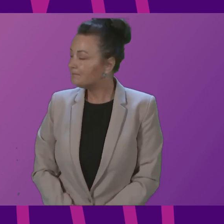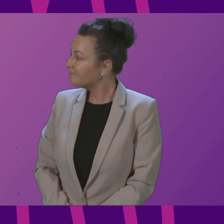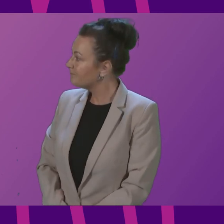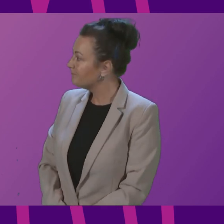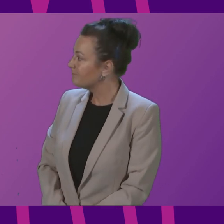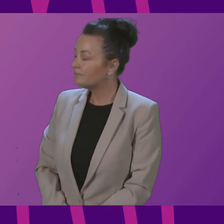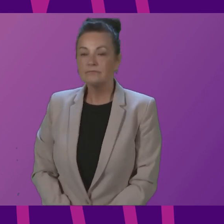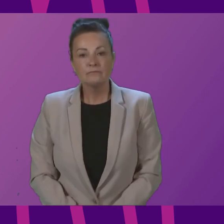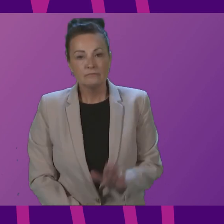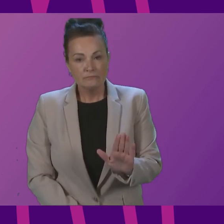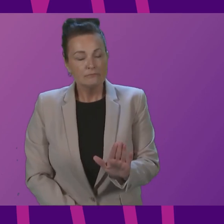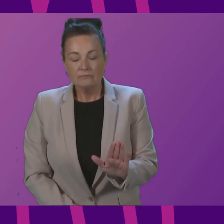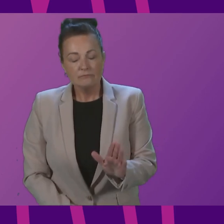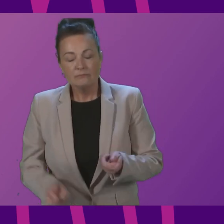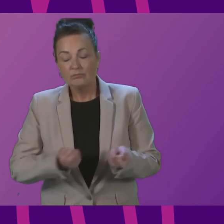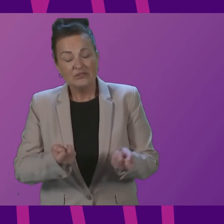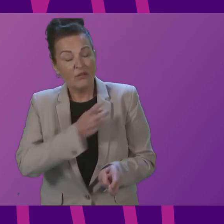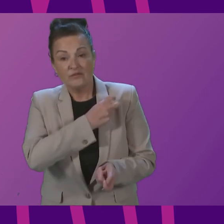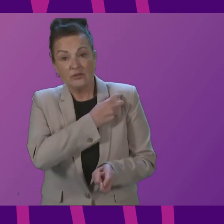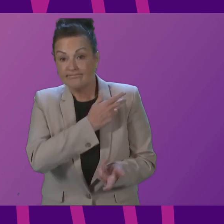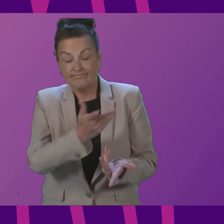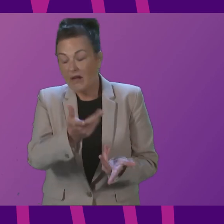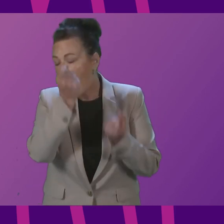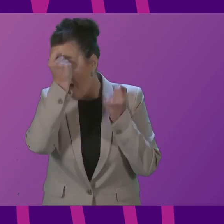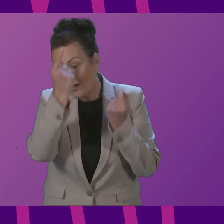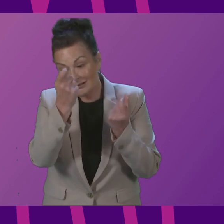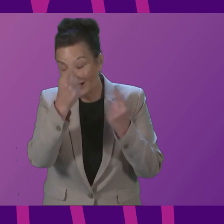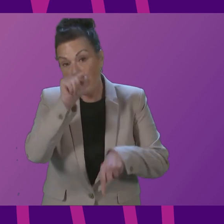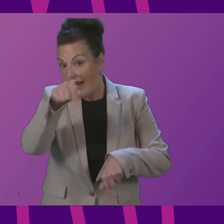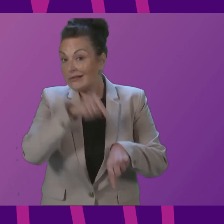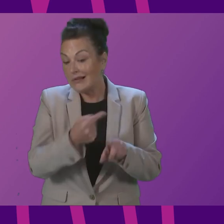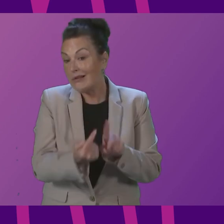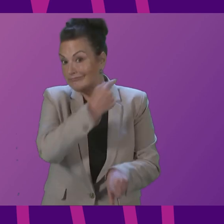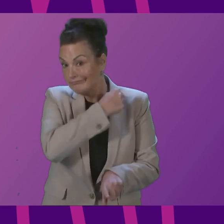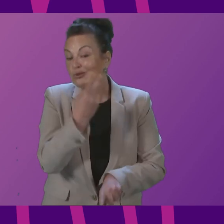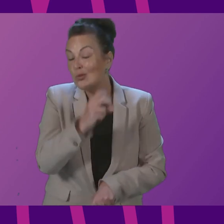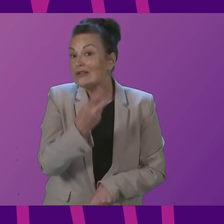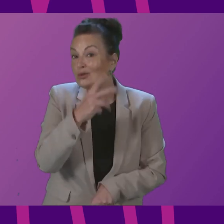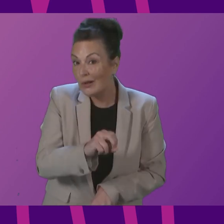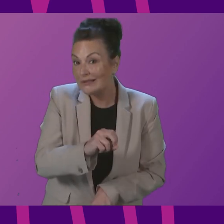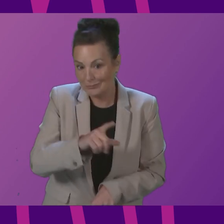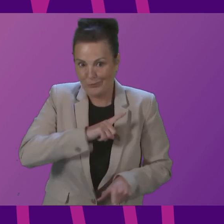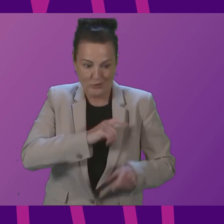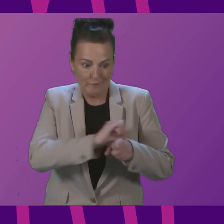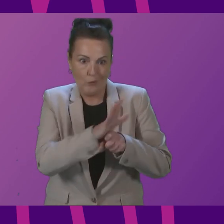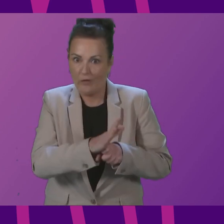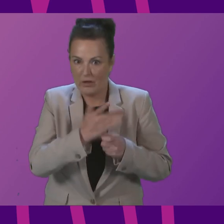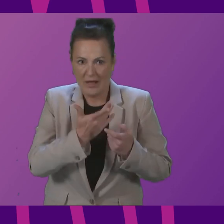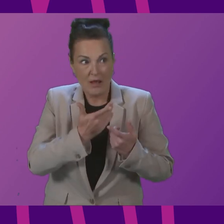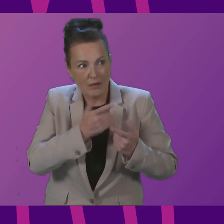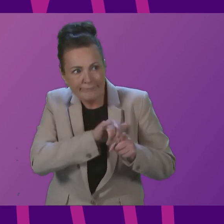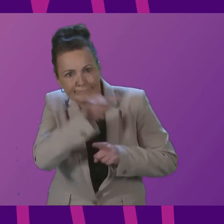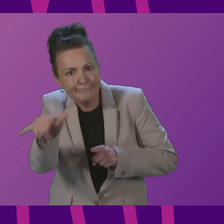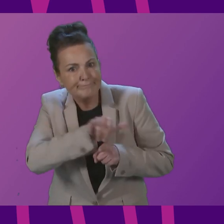President Officer it is understandable that non-essential travel to the Falklands was suspended in 2020 due to the COVID-19 restrictions